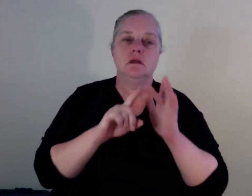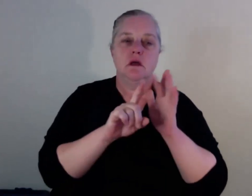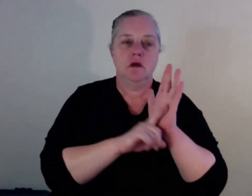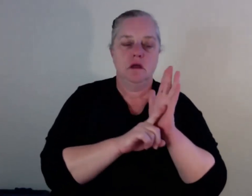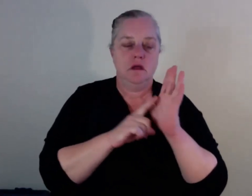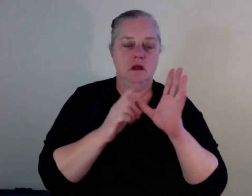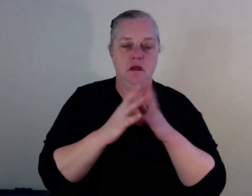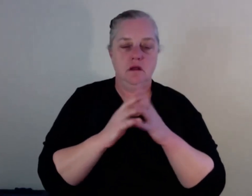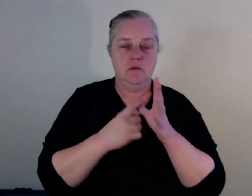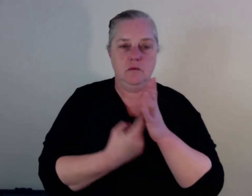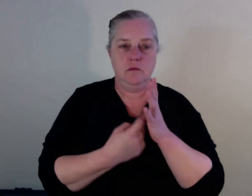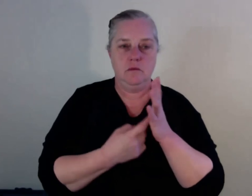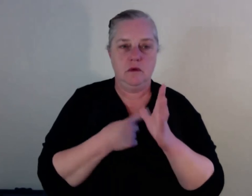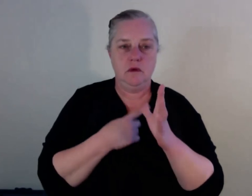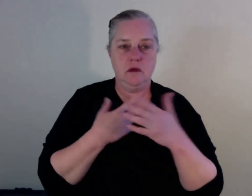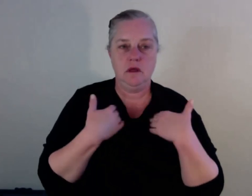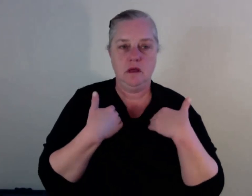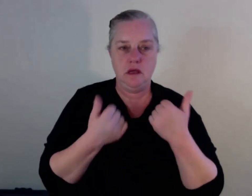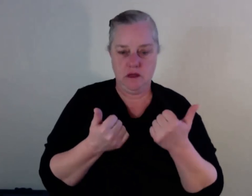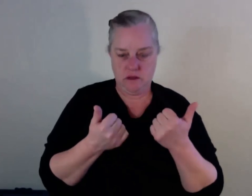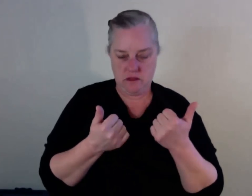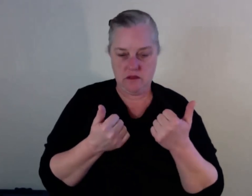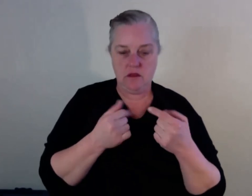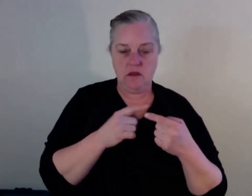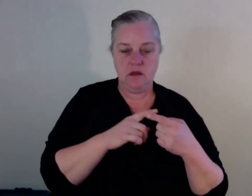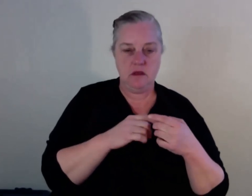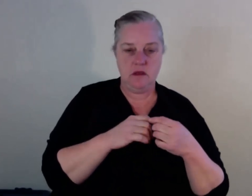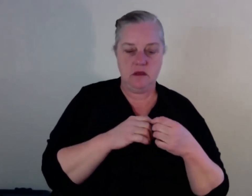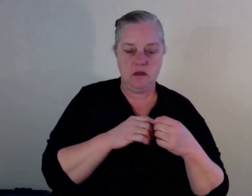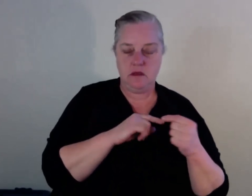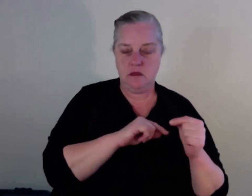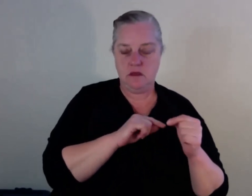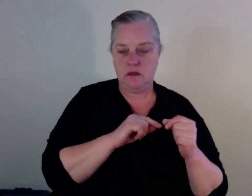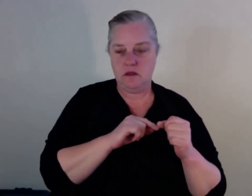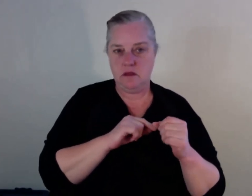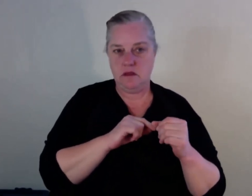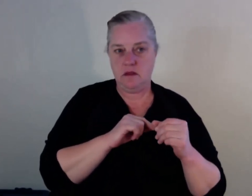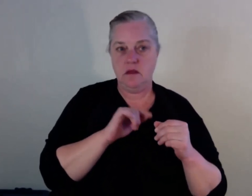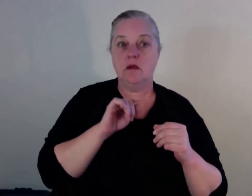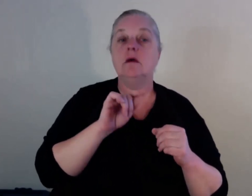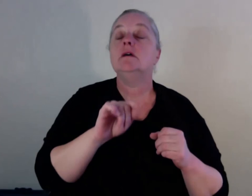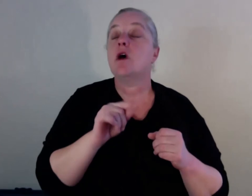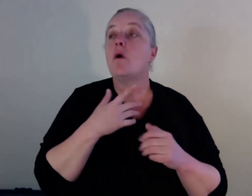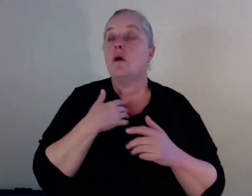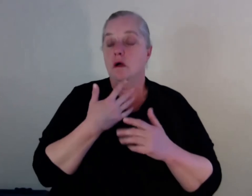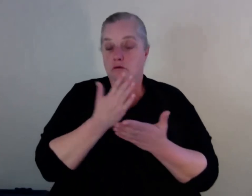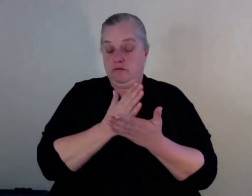and they were not expecting a lot of Muslim people. I've seen a lot of Ijabi people coming out, asking me personally questions, aren't you